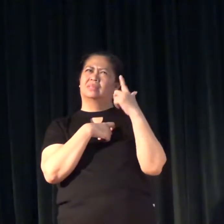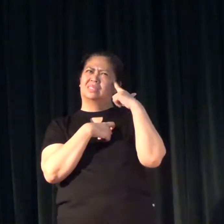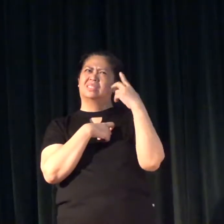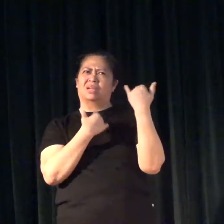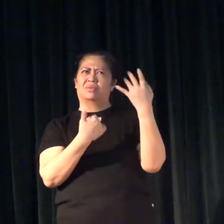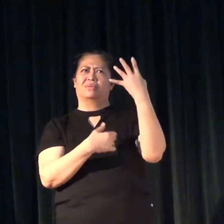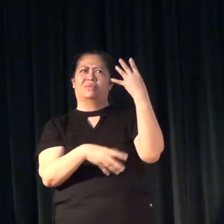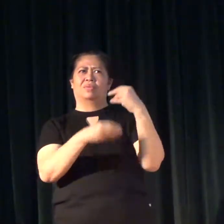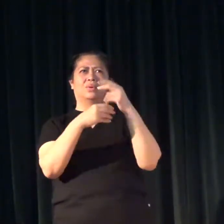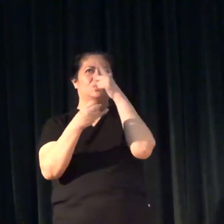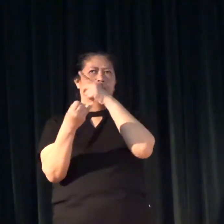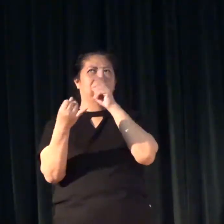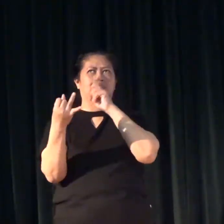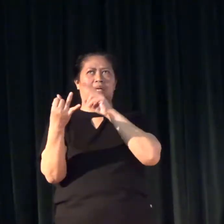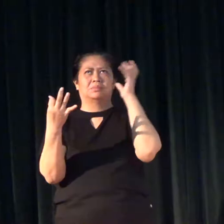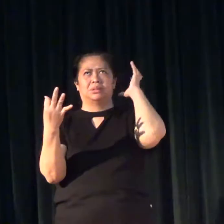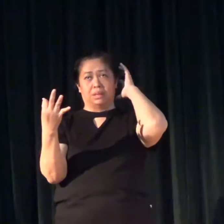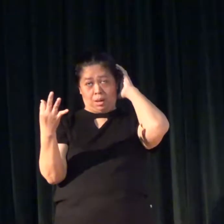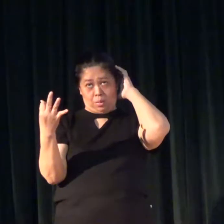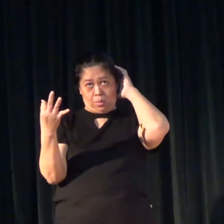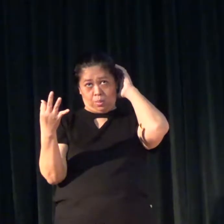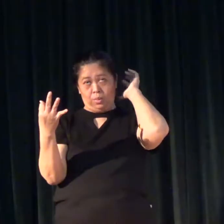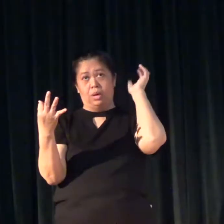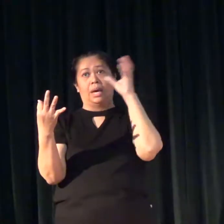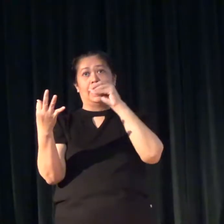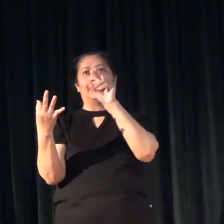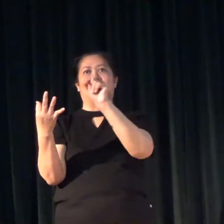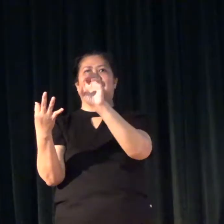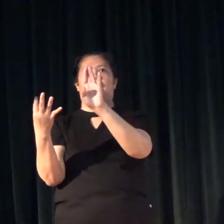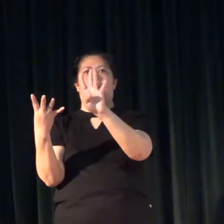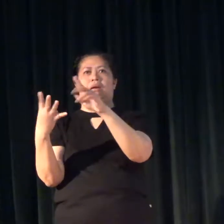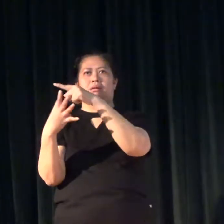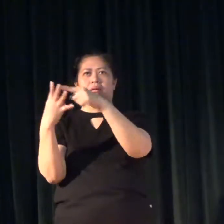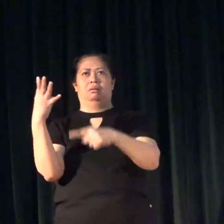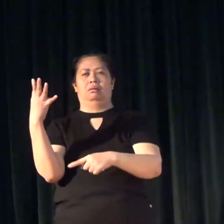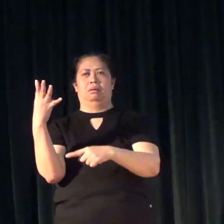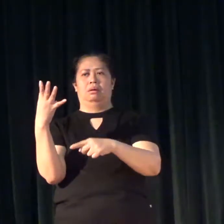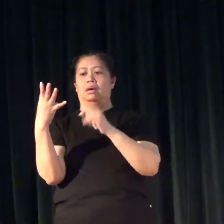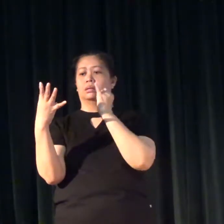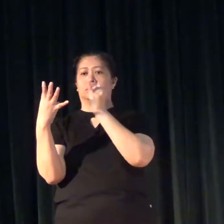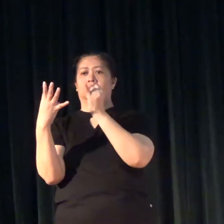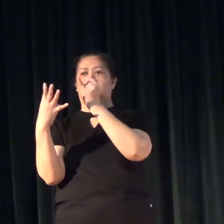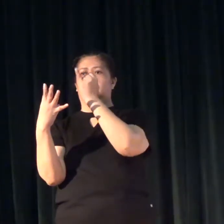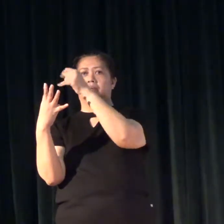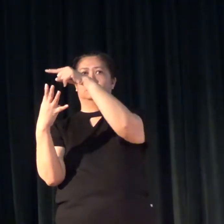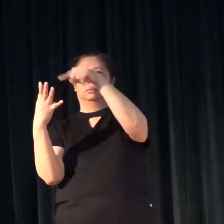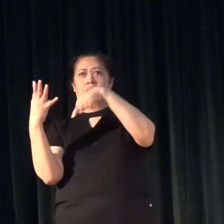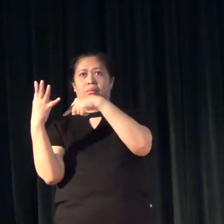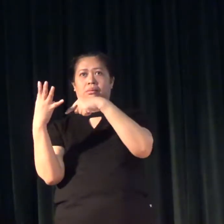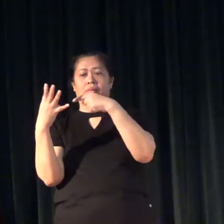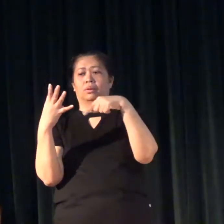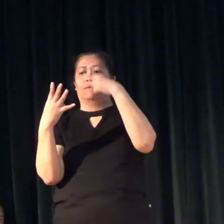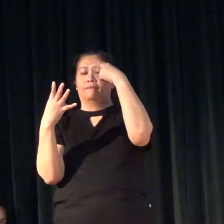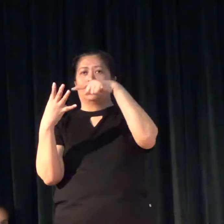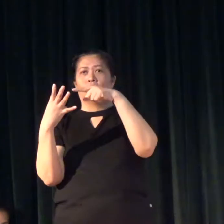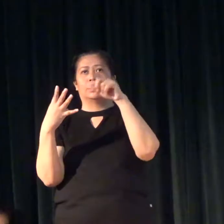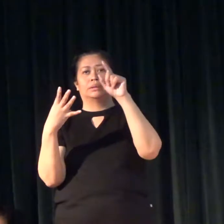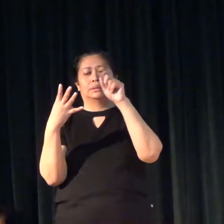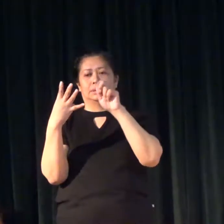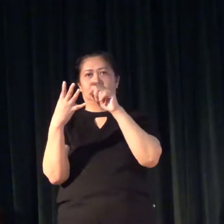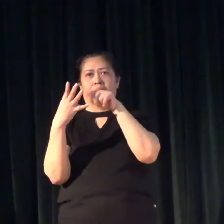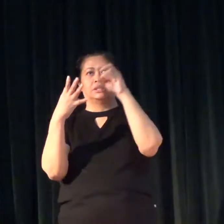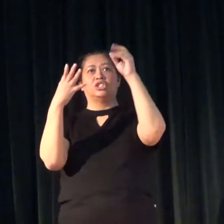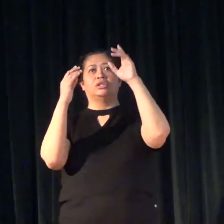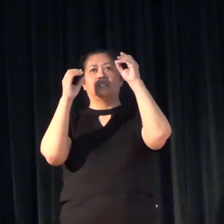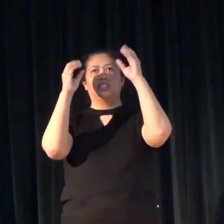forms again, so besides Mindenhau and SCR, the instruction given was for PEI,